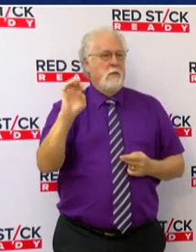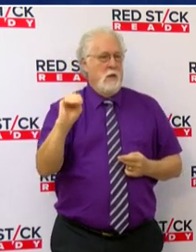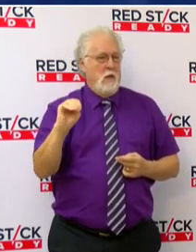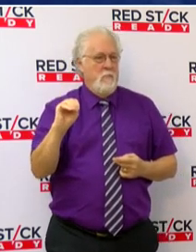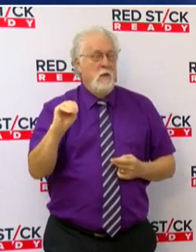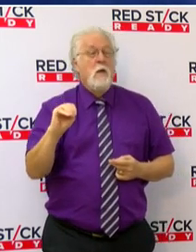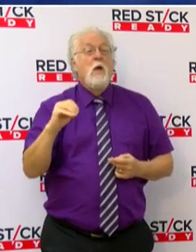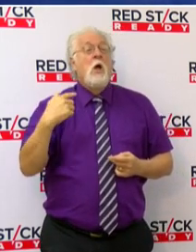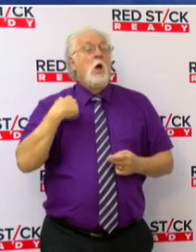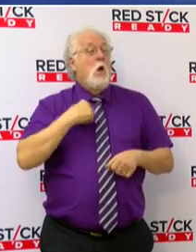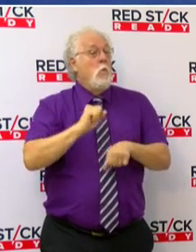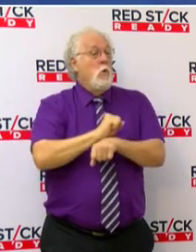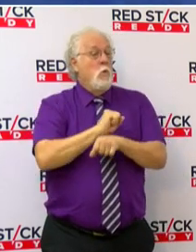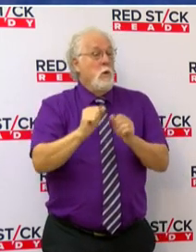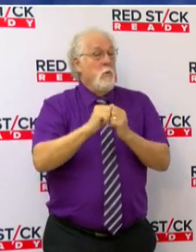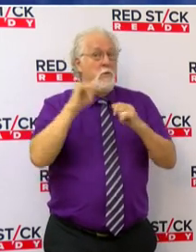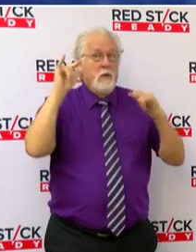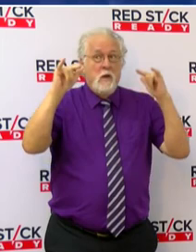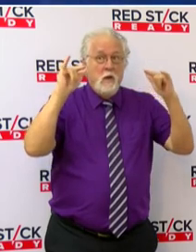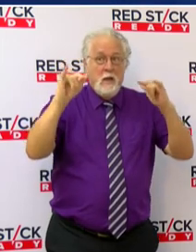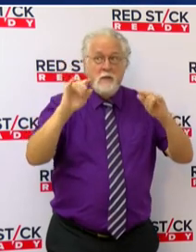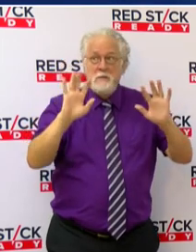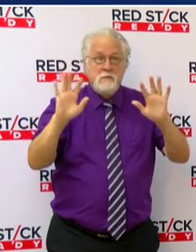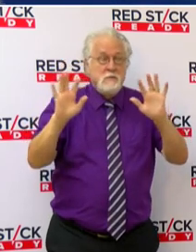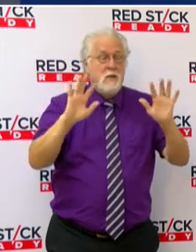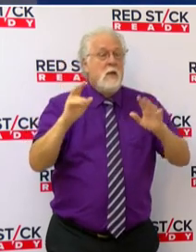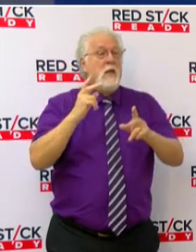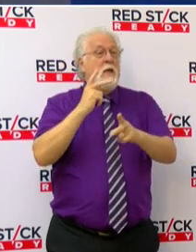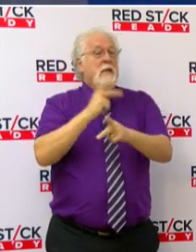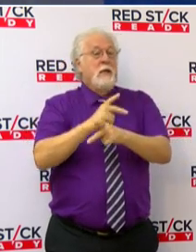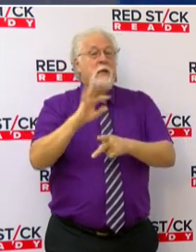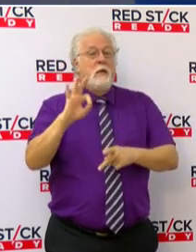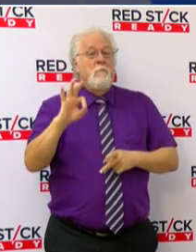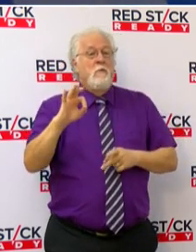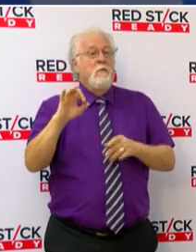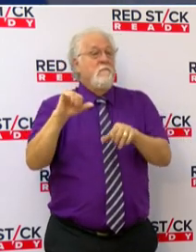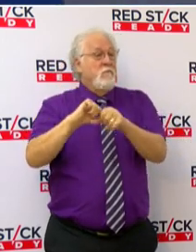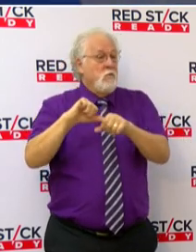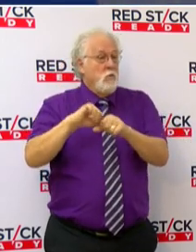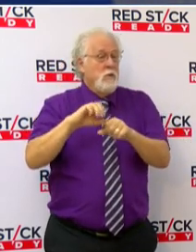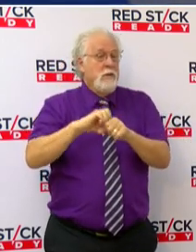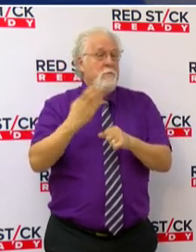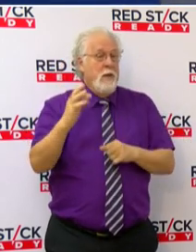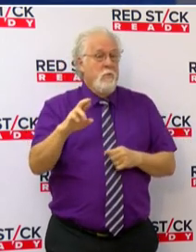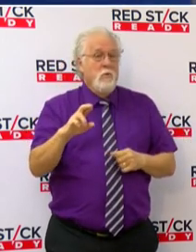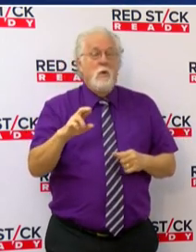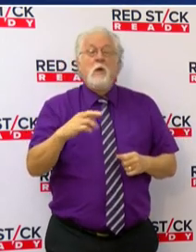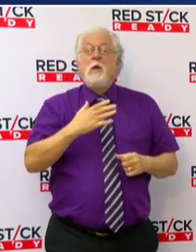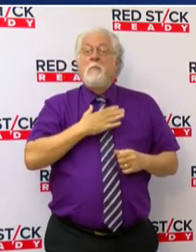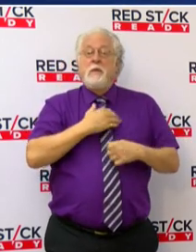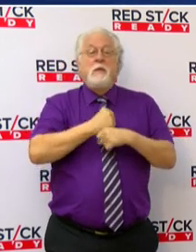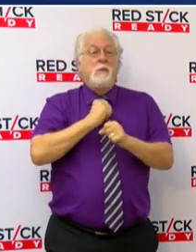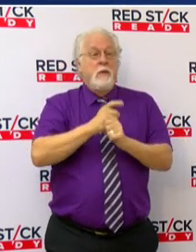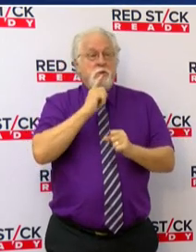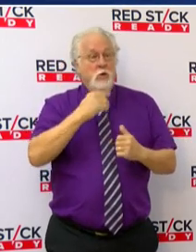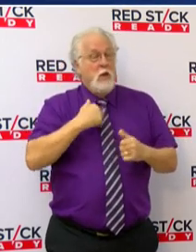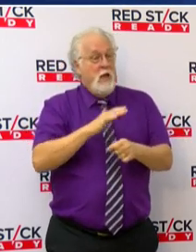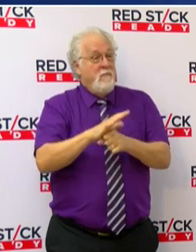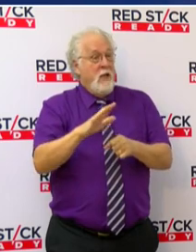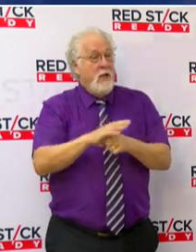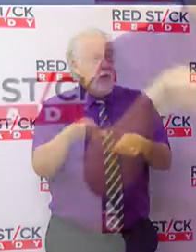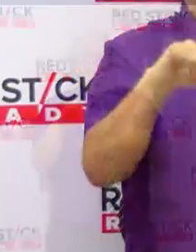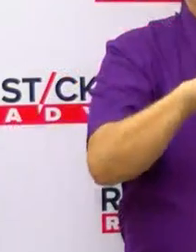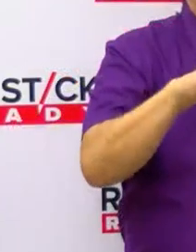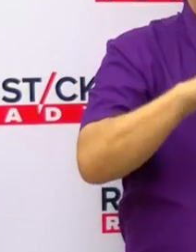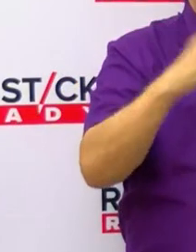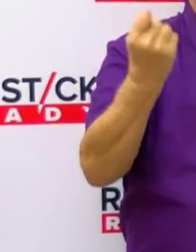with industry partners to keep needed resources like fuel in Baton Rouge. Please make sure you have adequate fuel